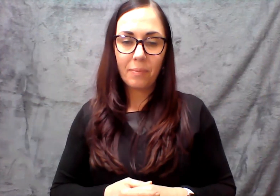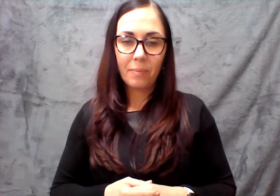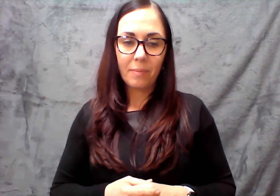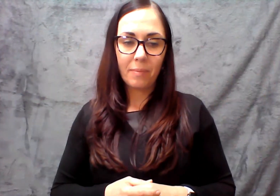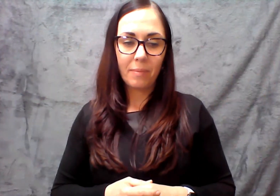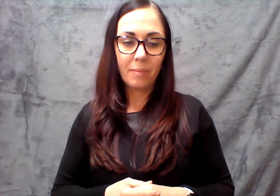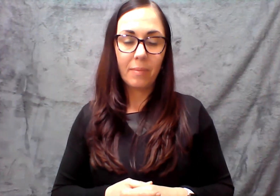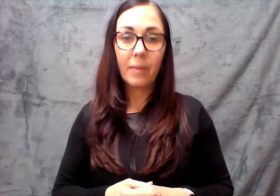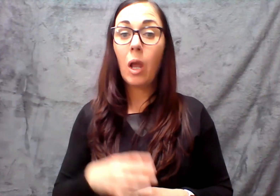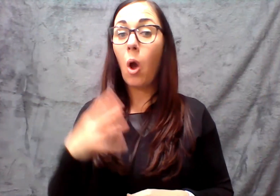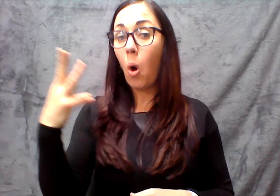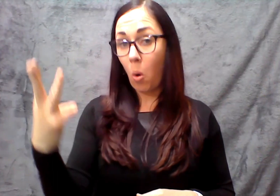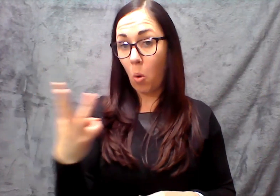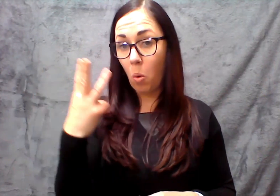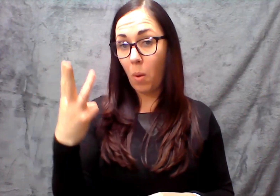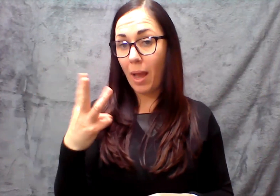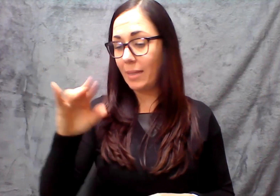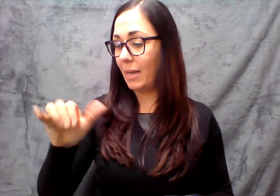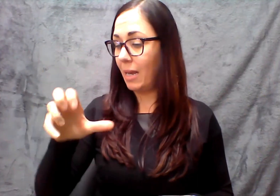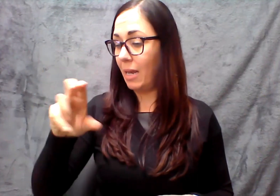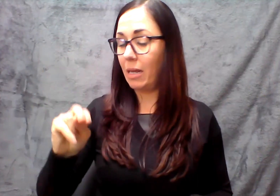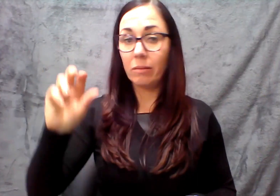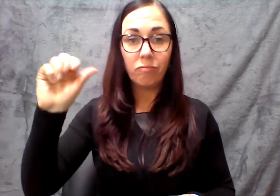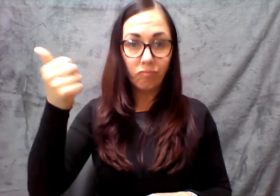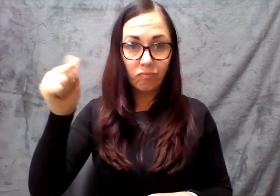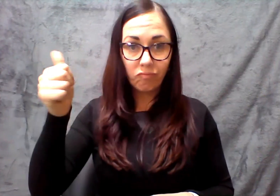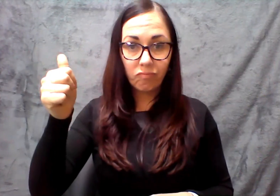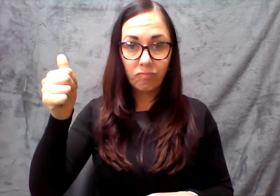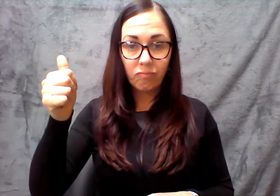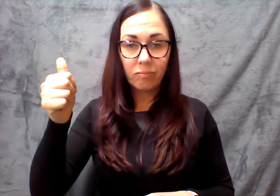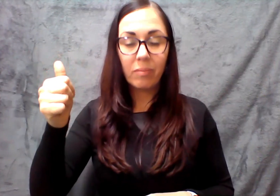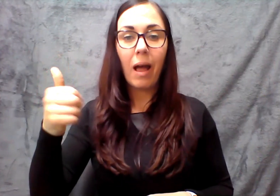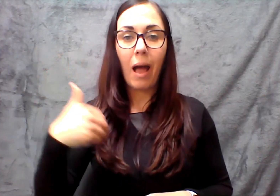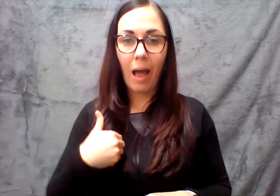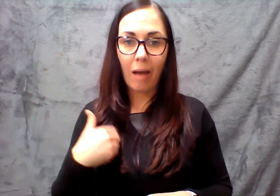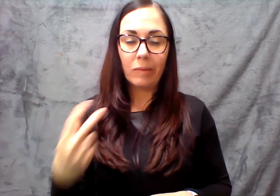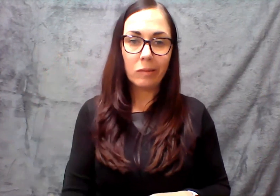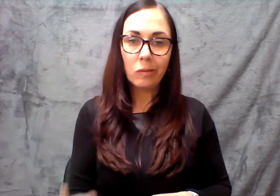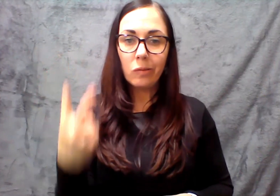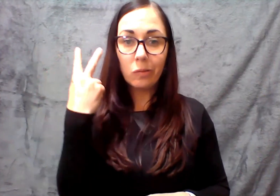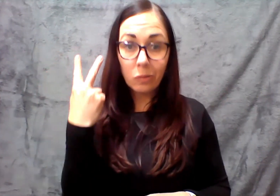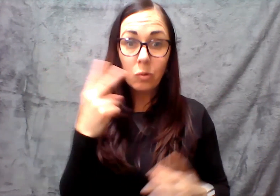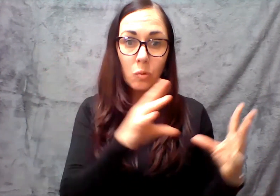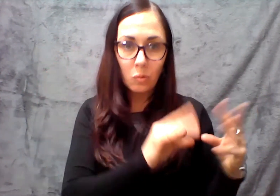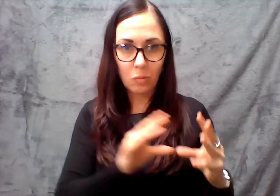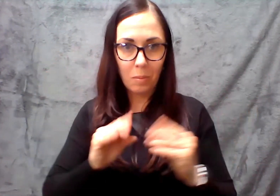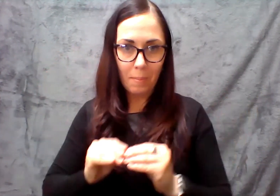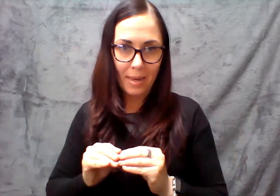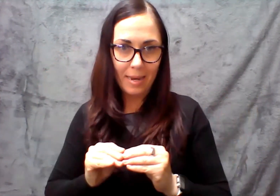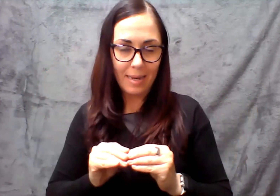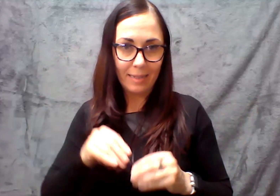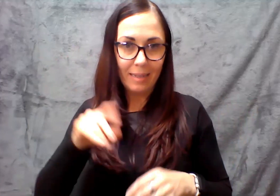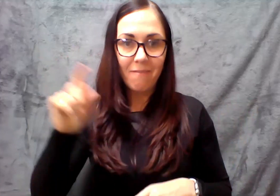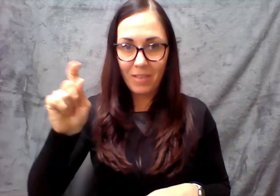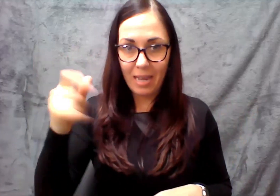Wednesday, January 10th, there will be two meetings held in Phoenix.